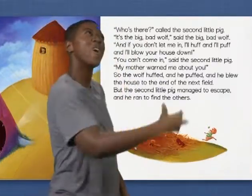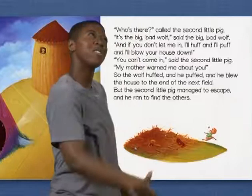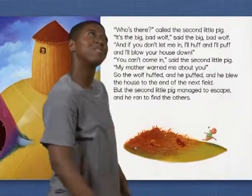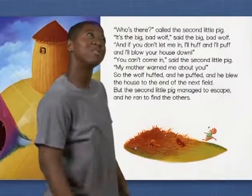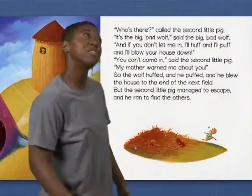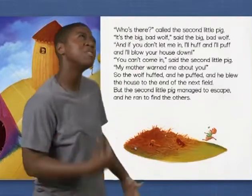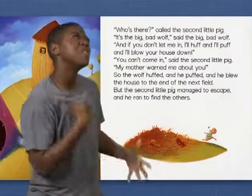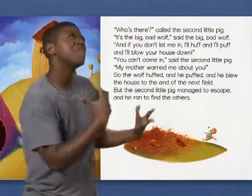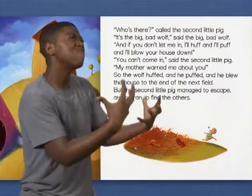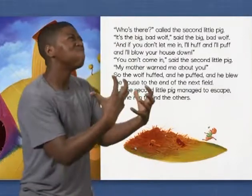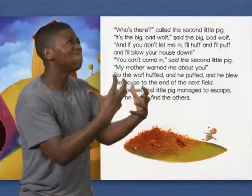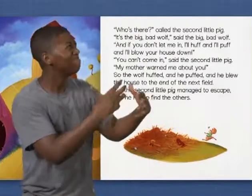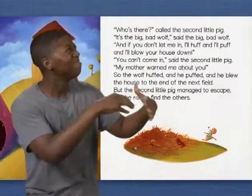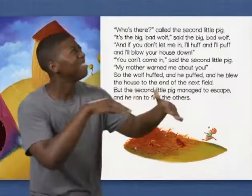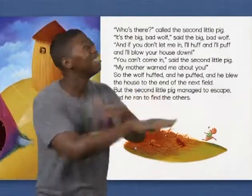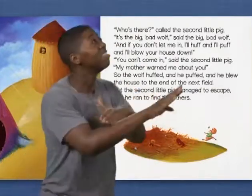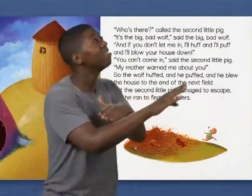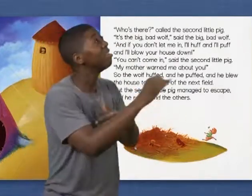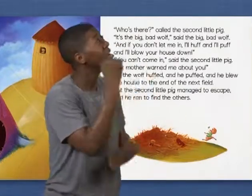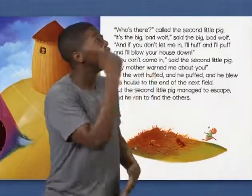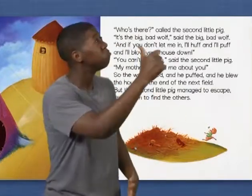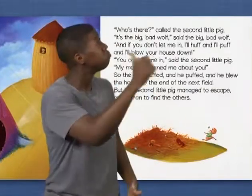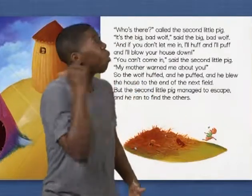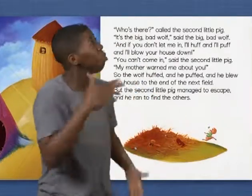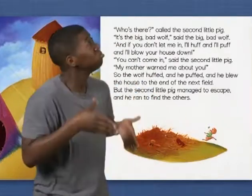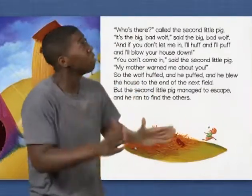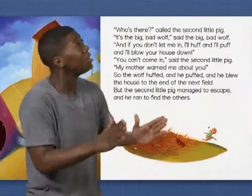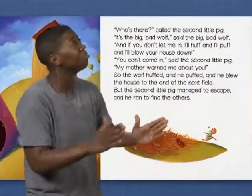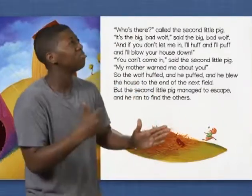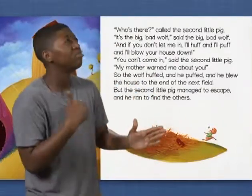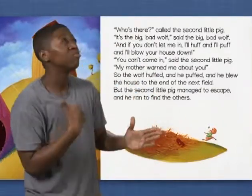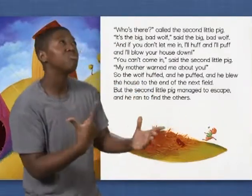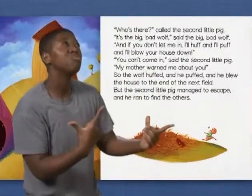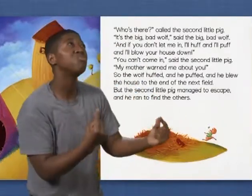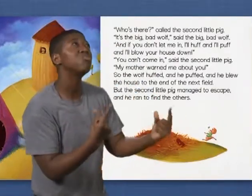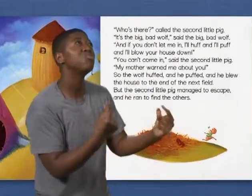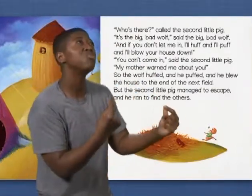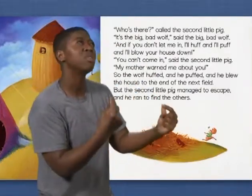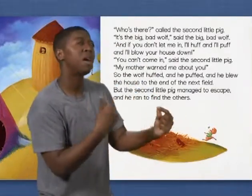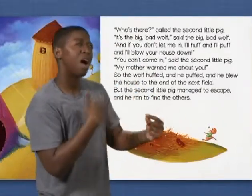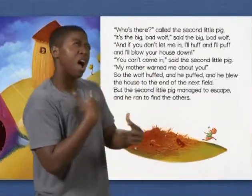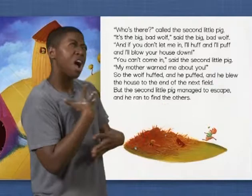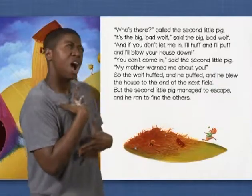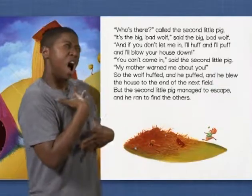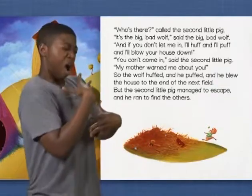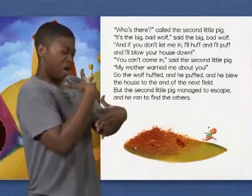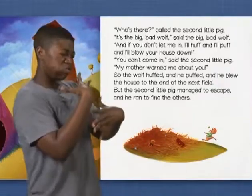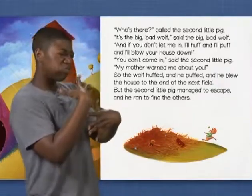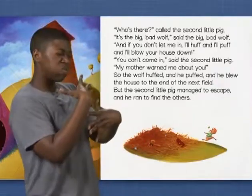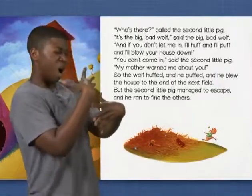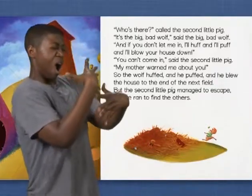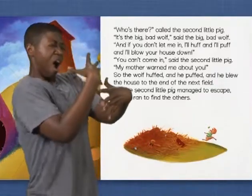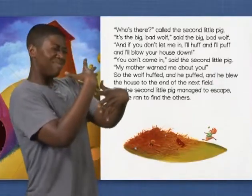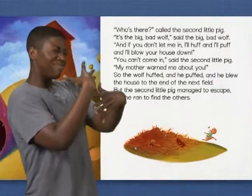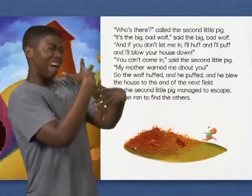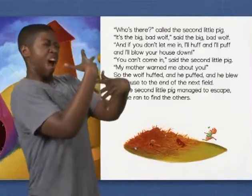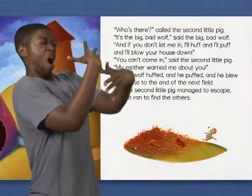wolf. And if you don't let me in, I'll huff and I'll puff and I'll blow your house down.